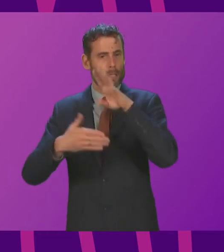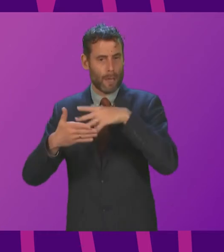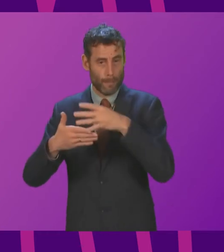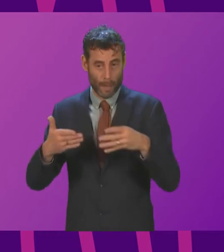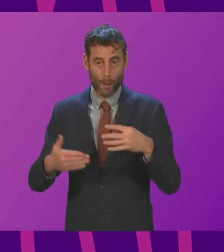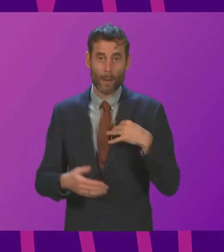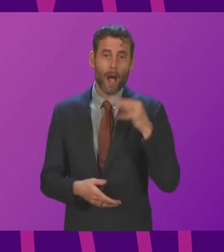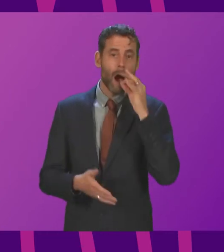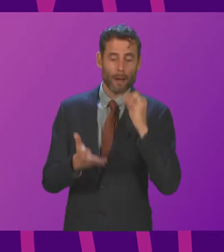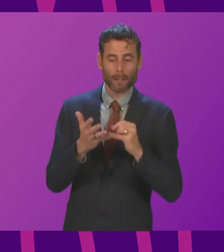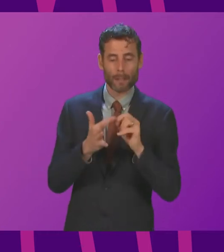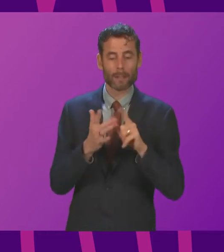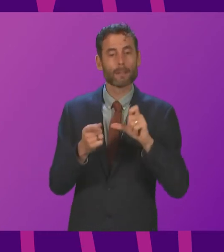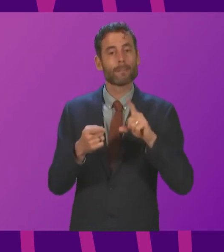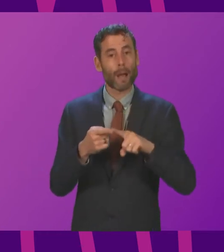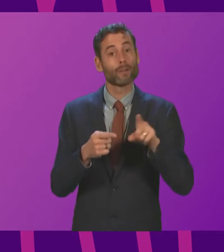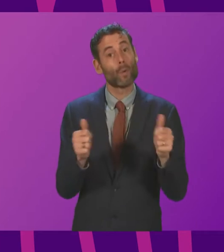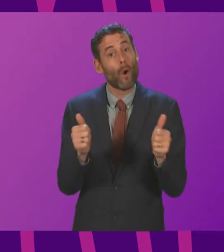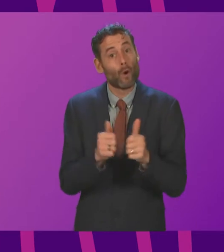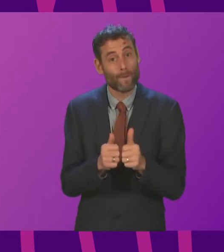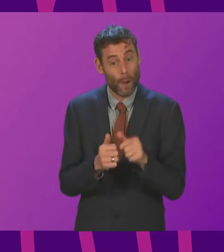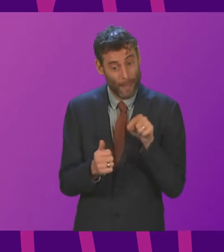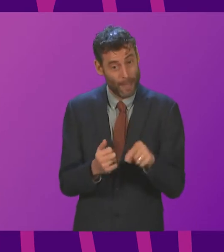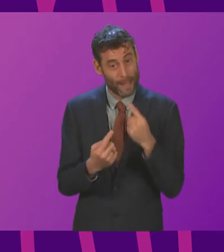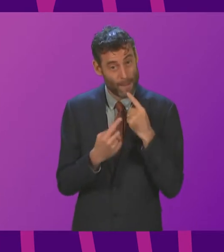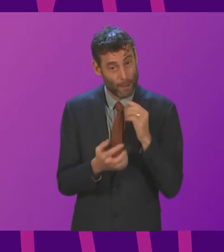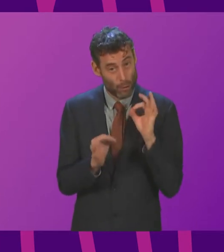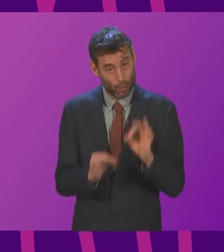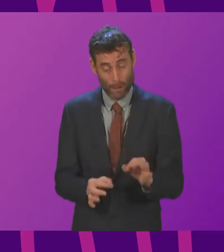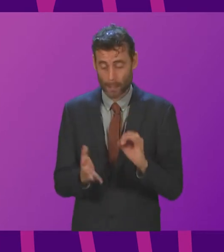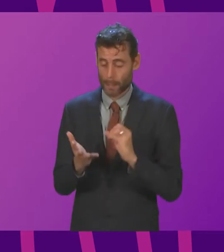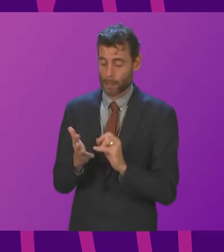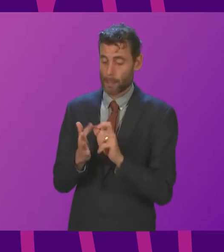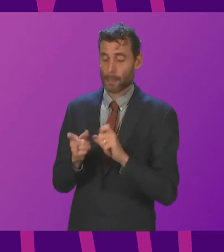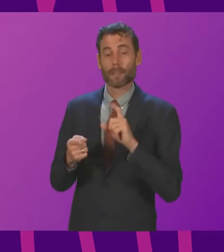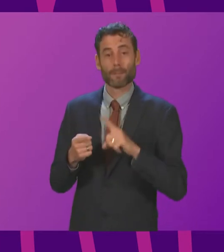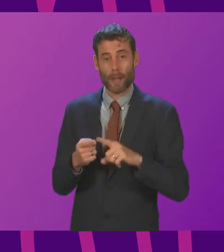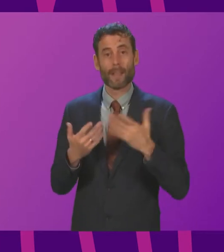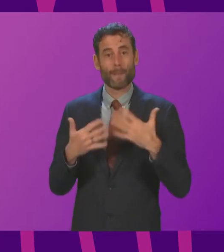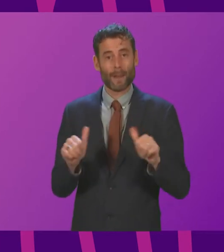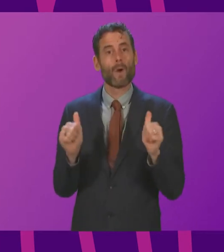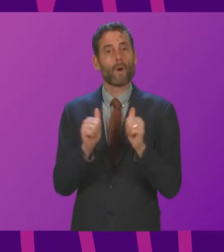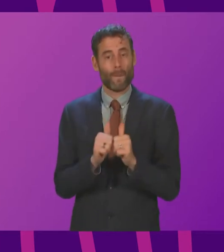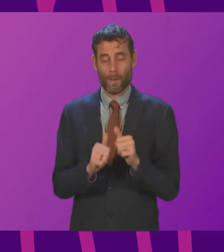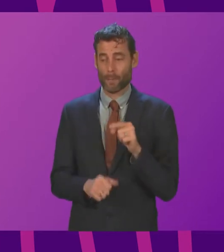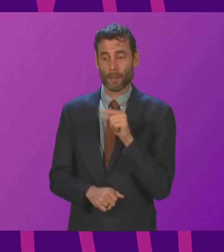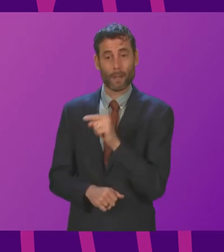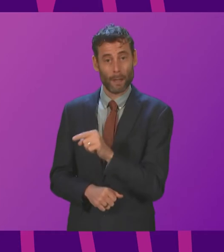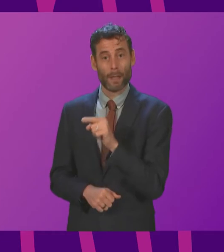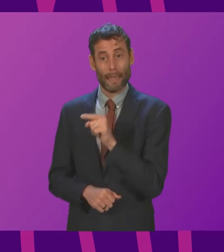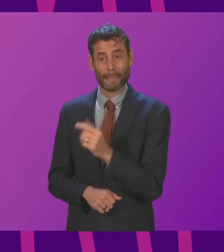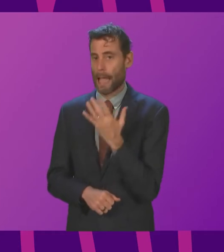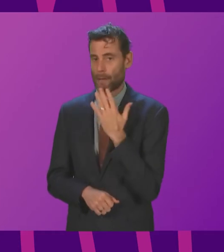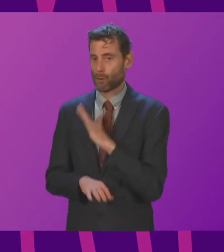Spice to confirm that the information provided by the Minister was indeed correct. Spice have since confirmed that the Minister spoke in error.